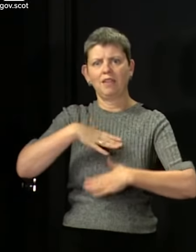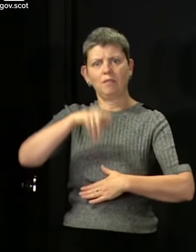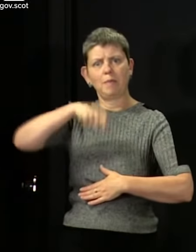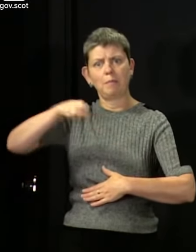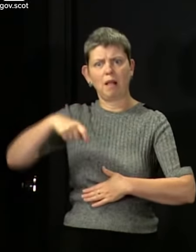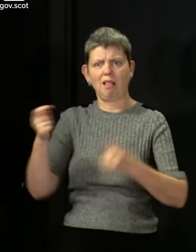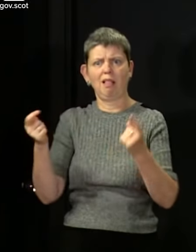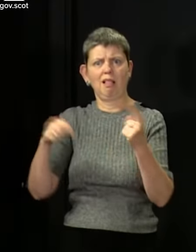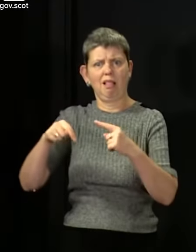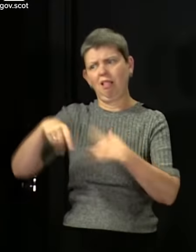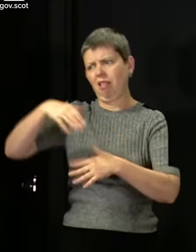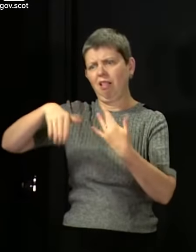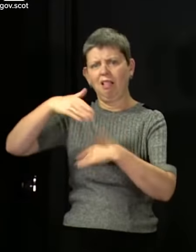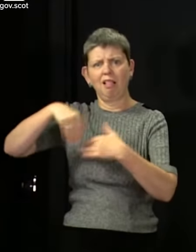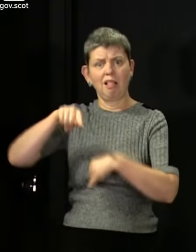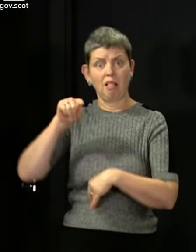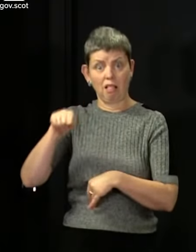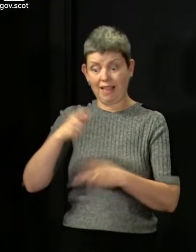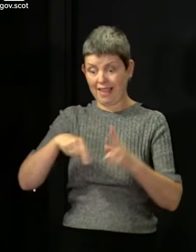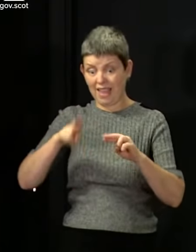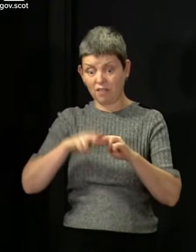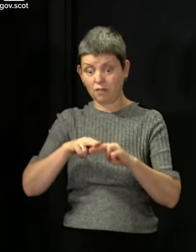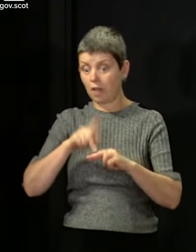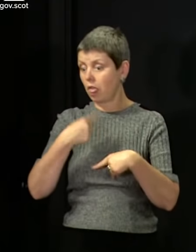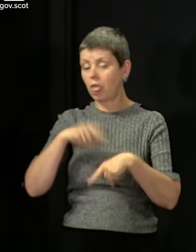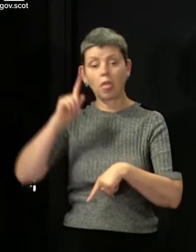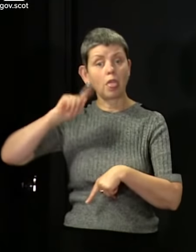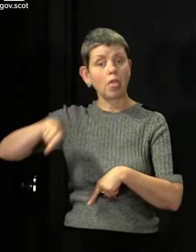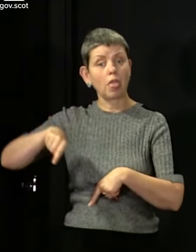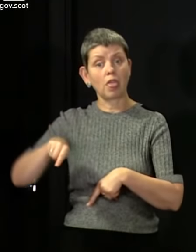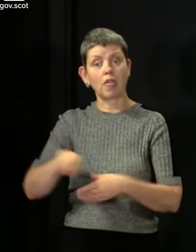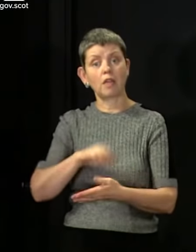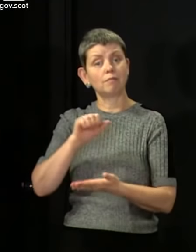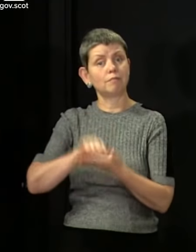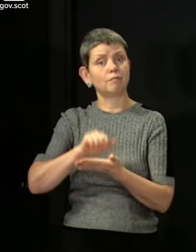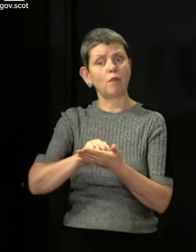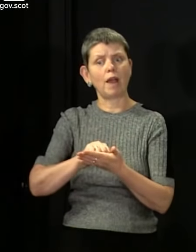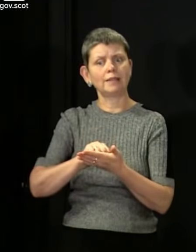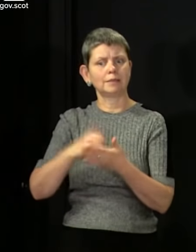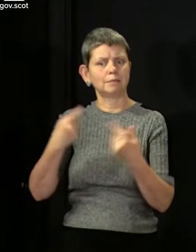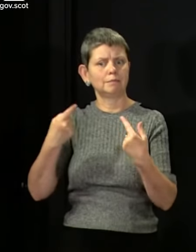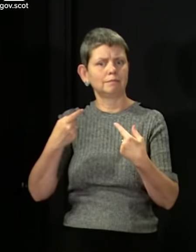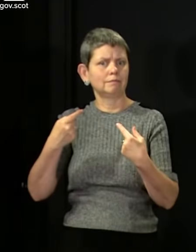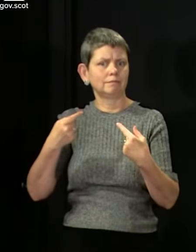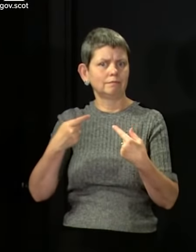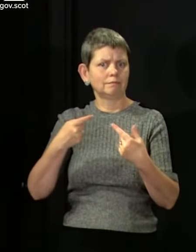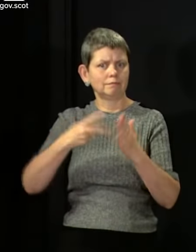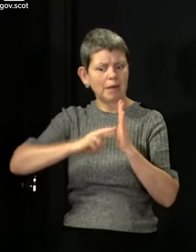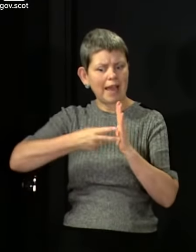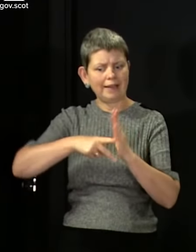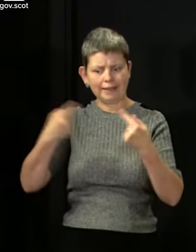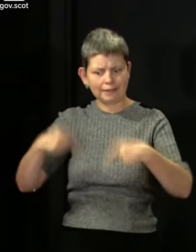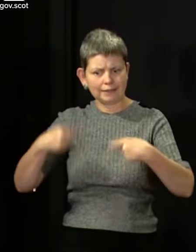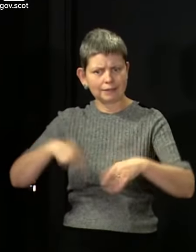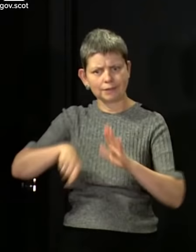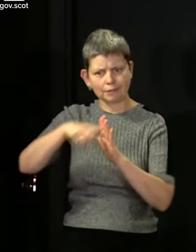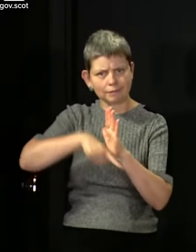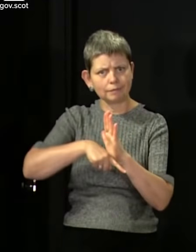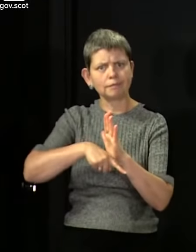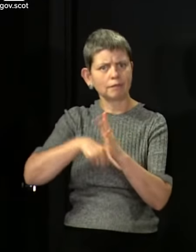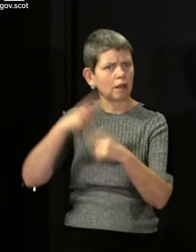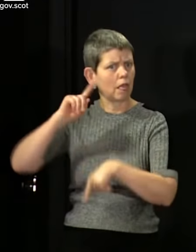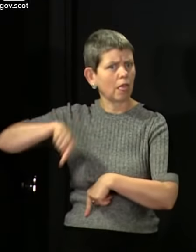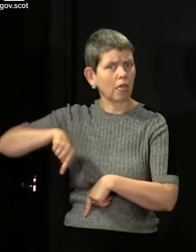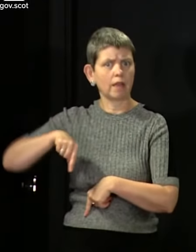premises operating without the proper planning consent is separate to coronavirus, that is not acceptable. And, you we need to tackle